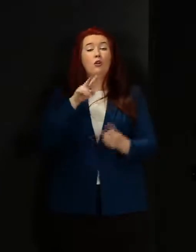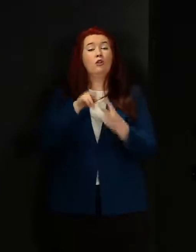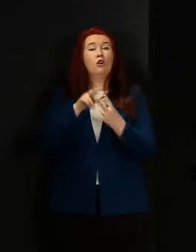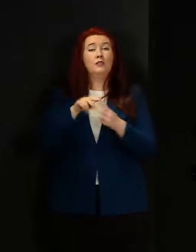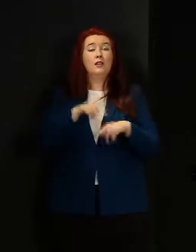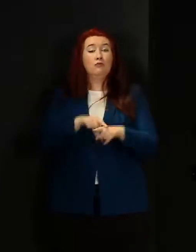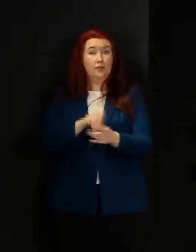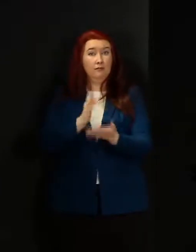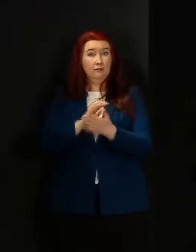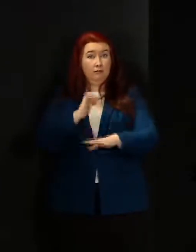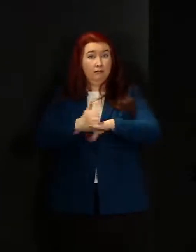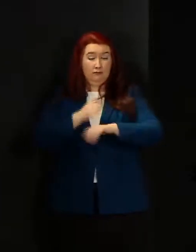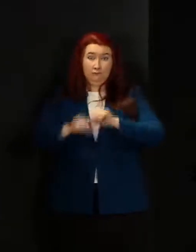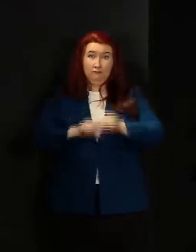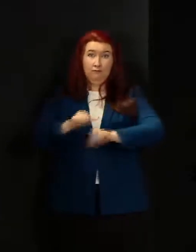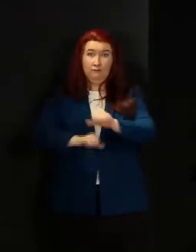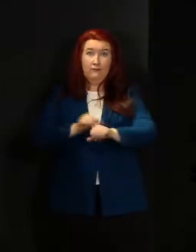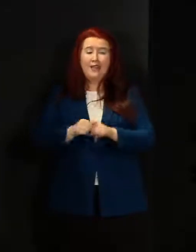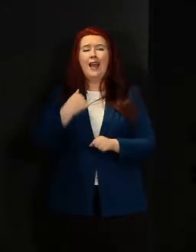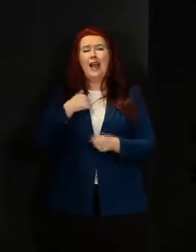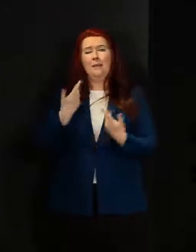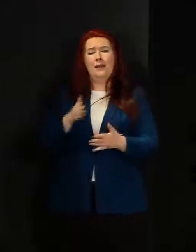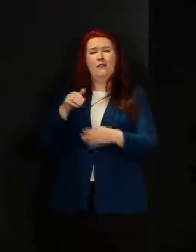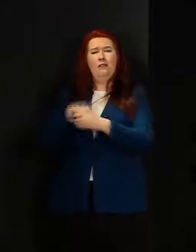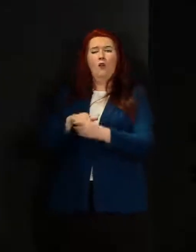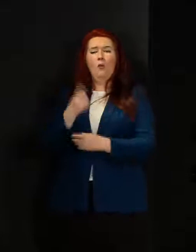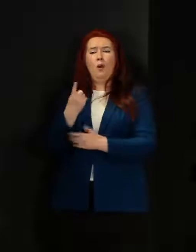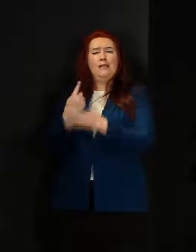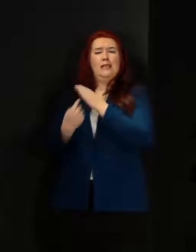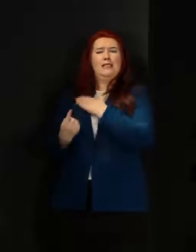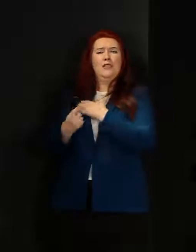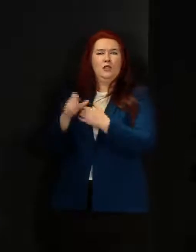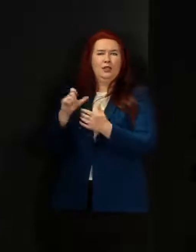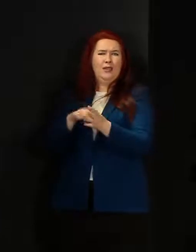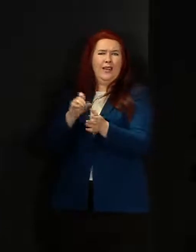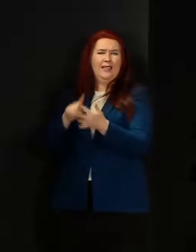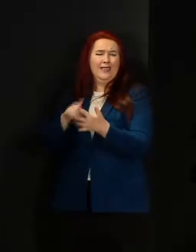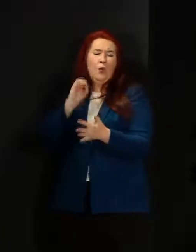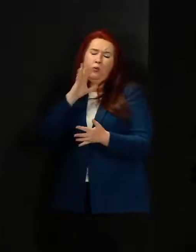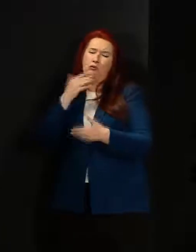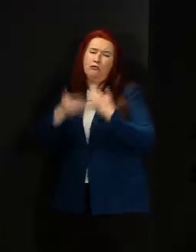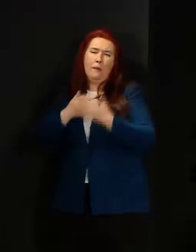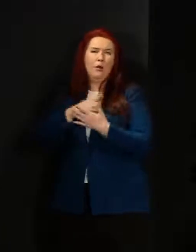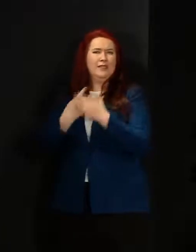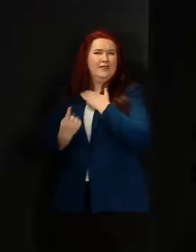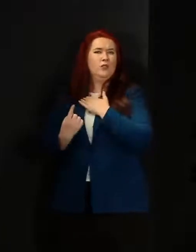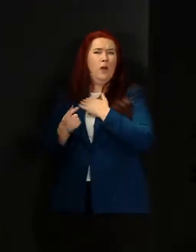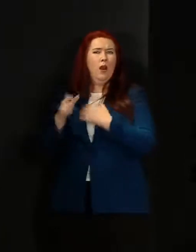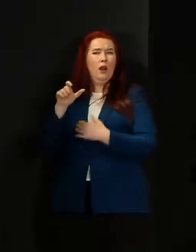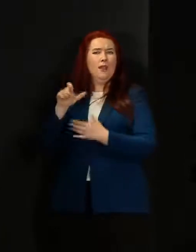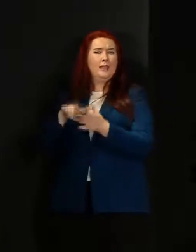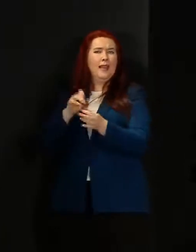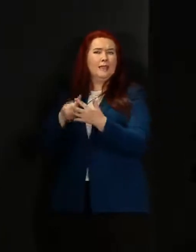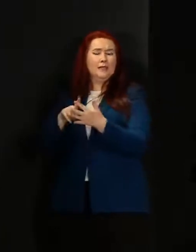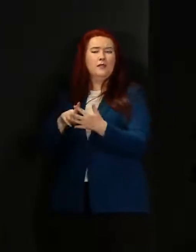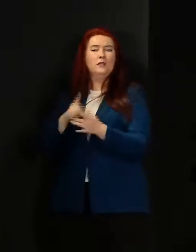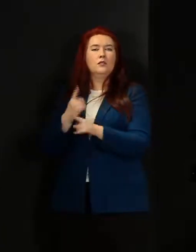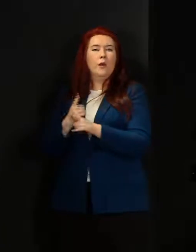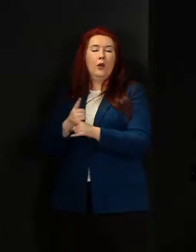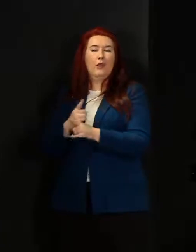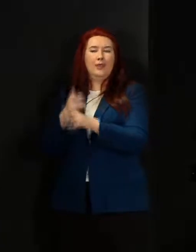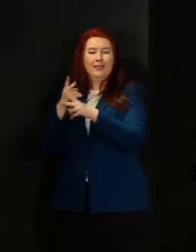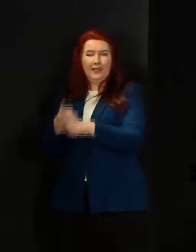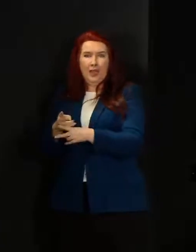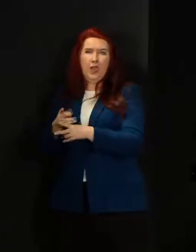is up and running. I was involved personally in an individual case, which I won't describe because it's an individual case, about care moving between